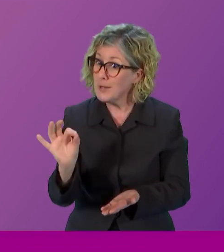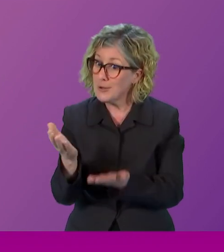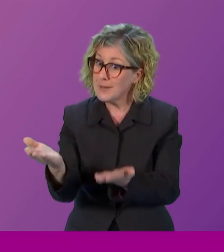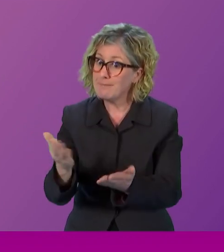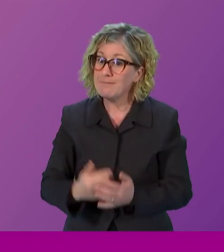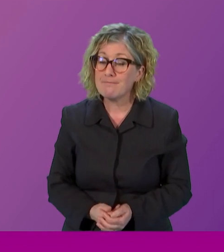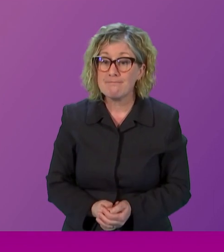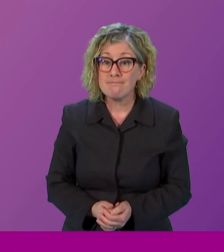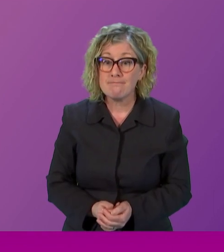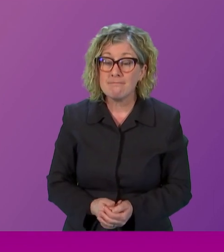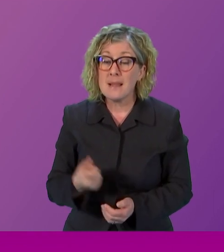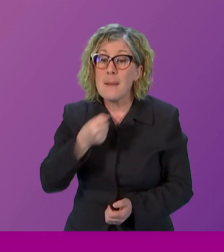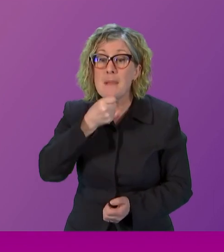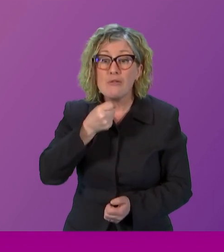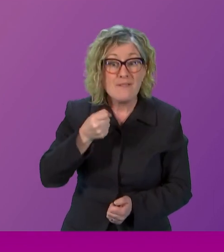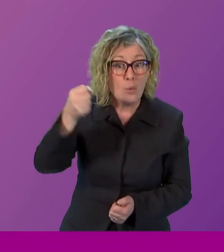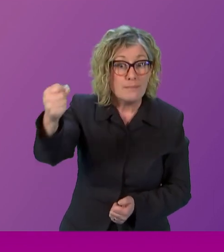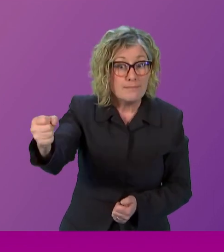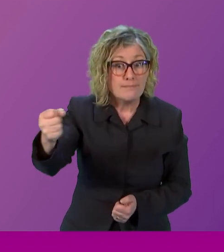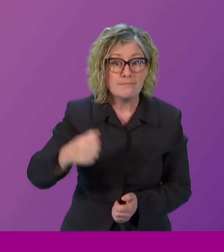Can we have a microphone to Sarah?